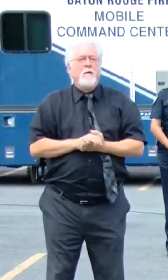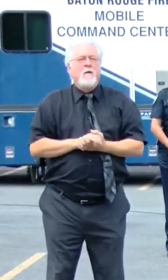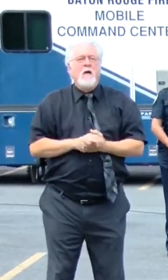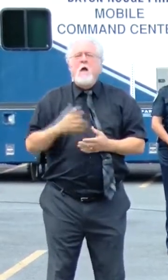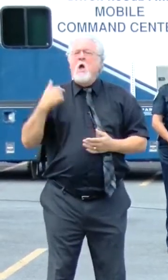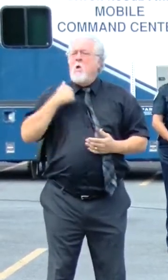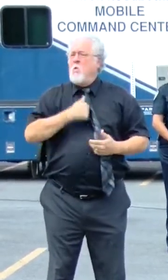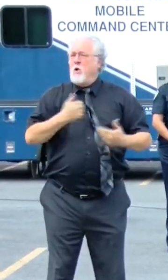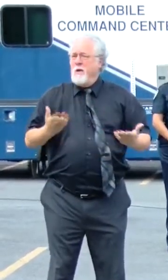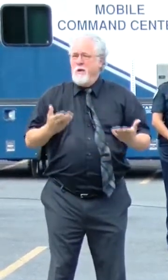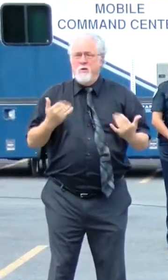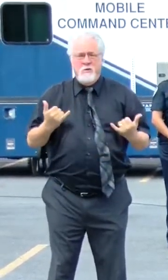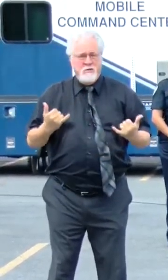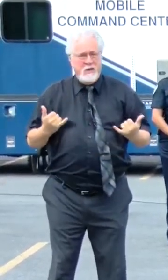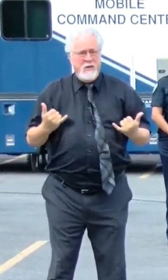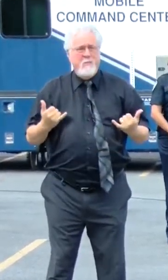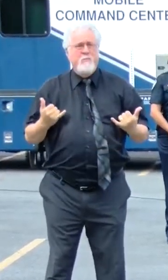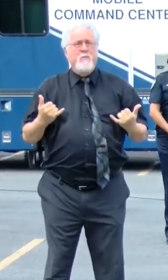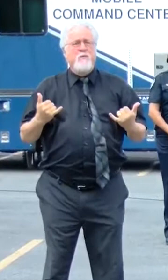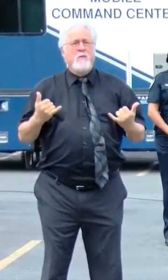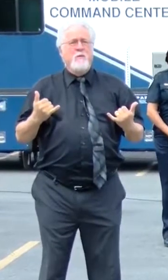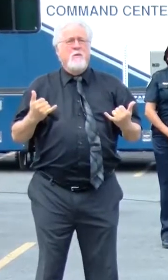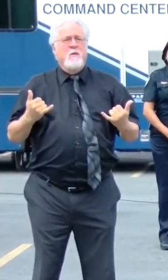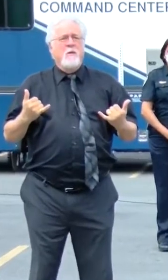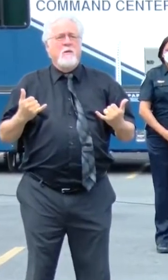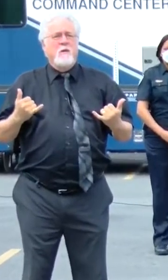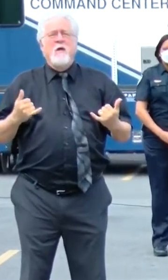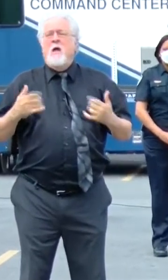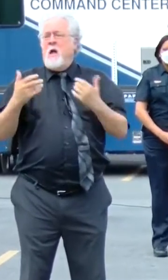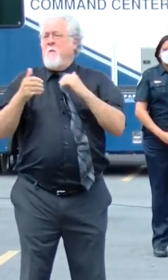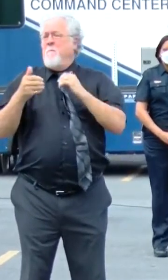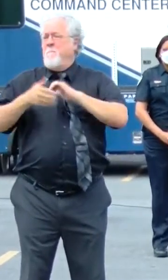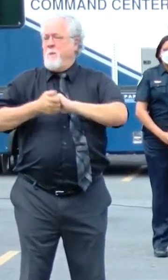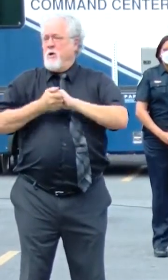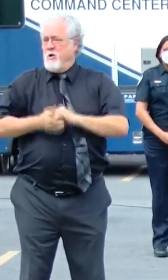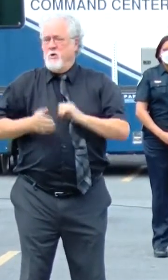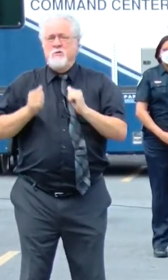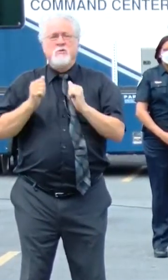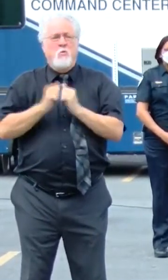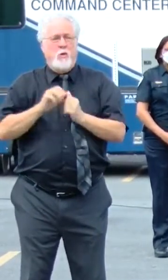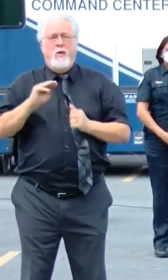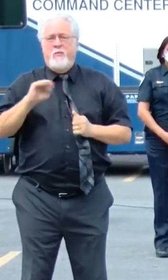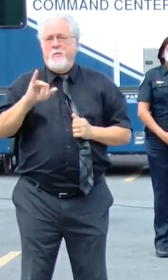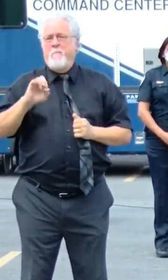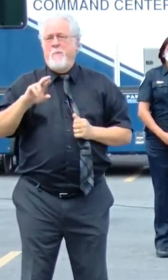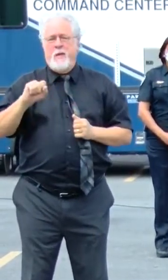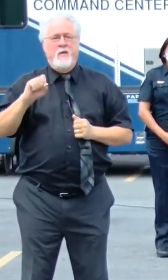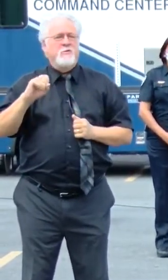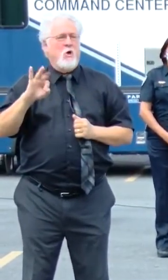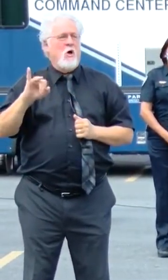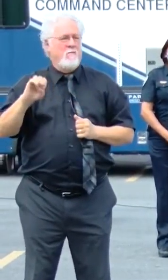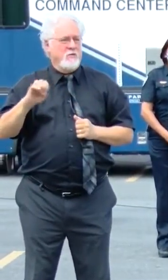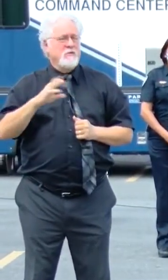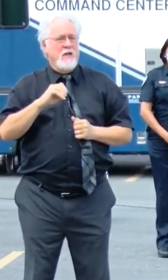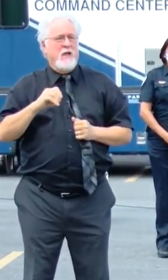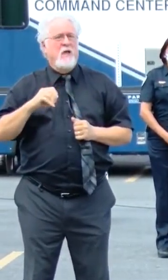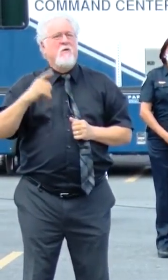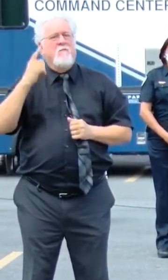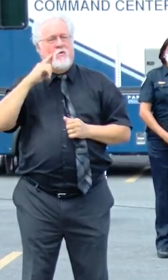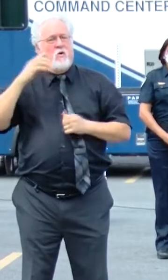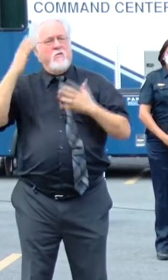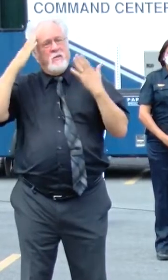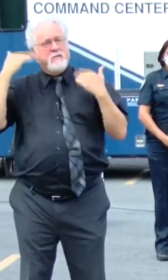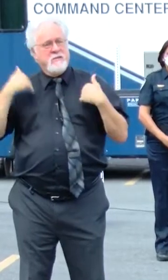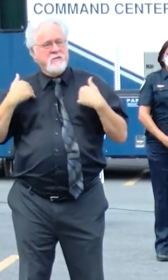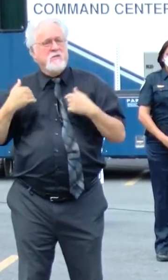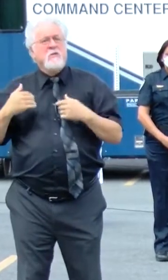We are here today as partners with this mayor's office, and we are, on behalf of the sisters, I